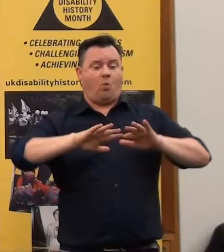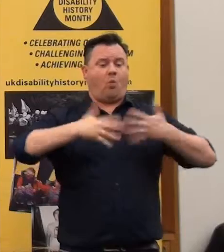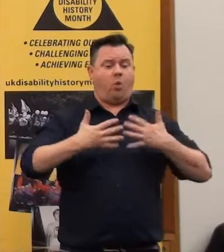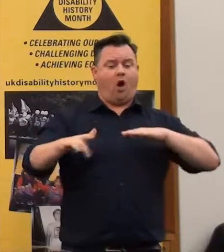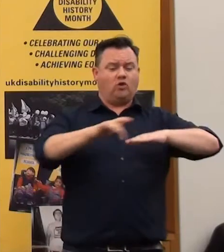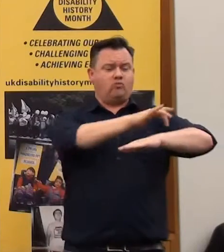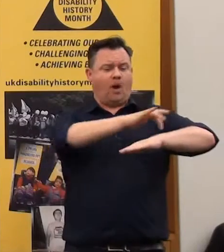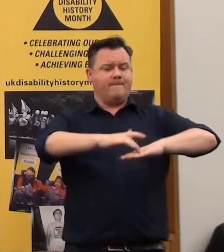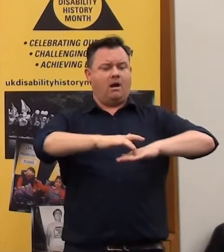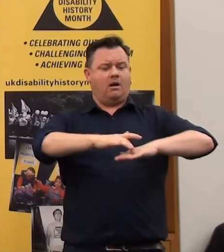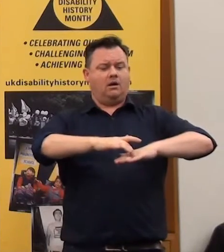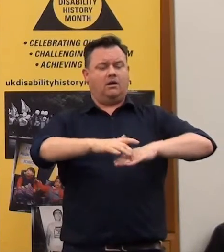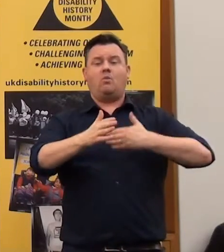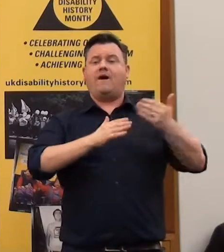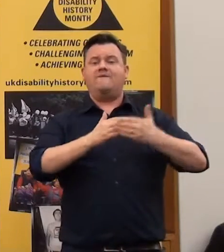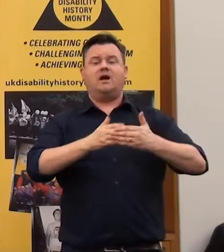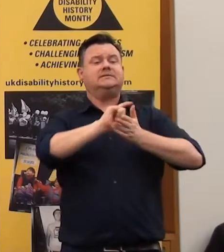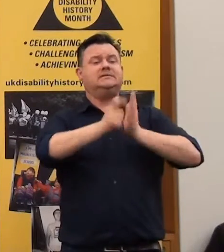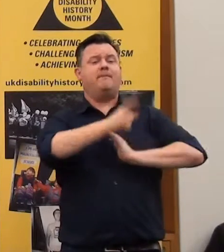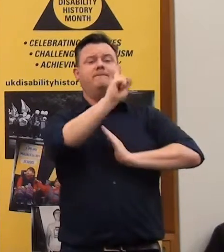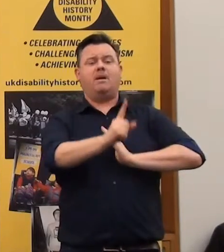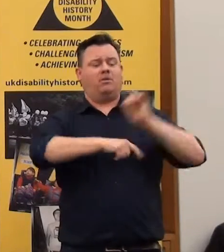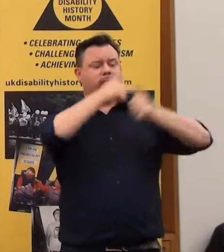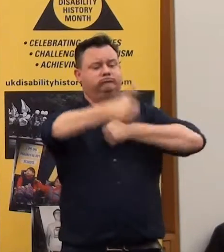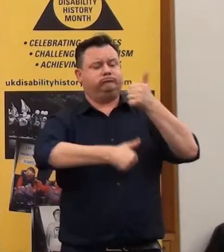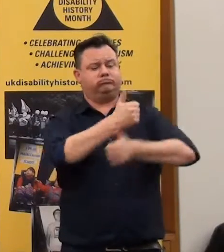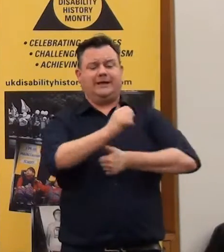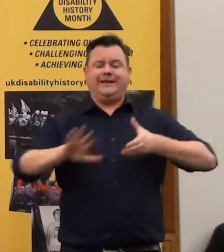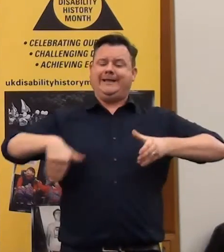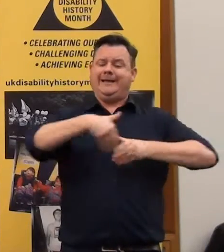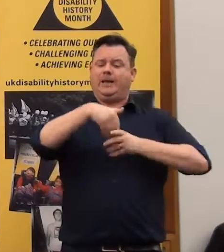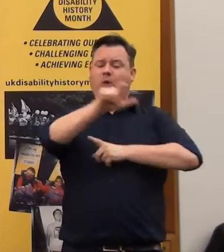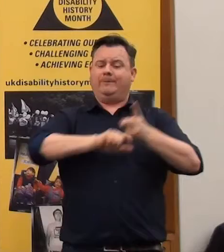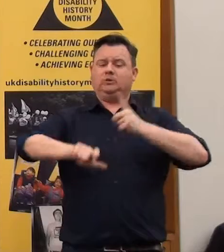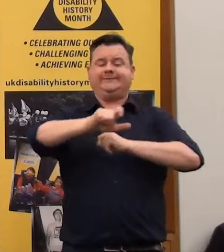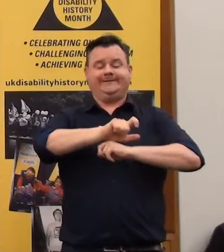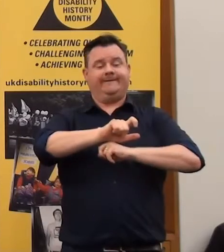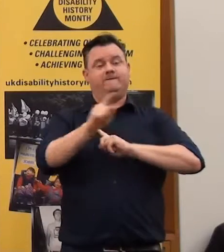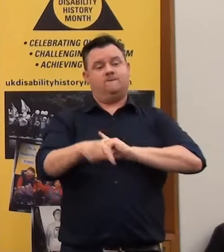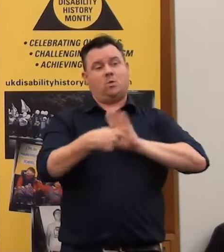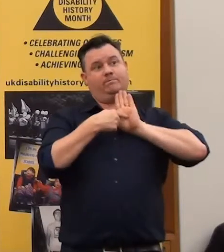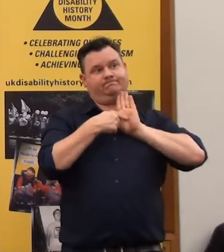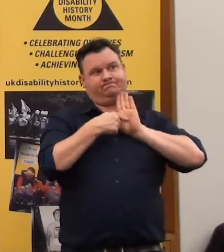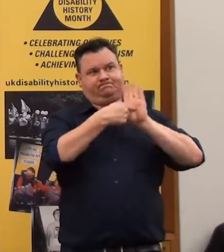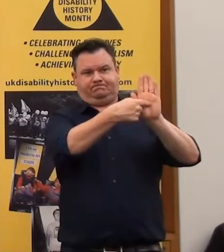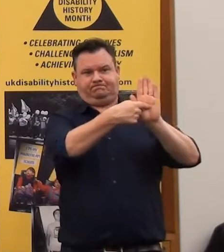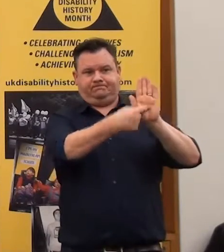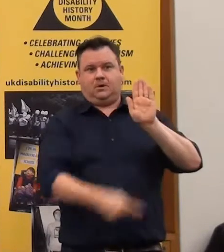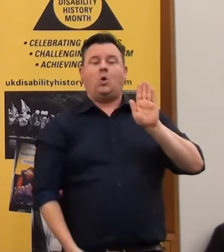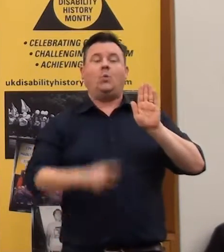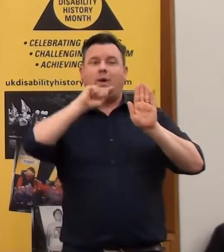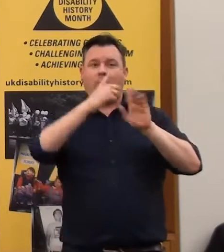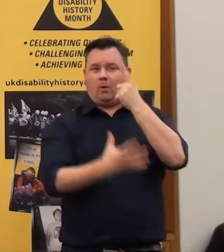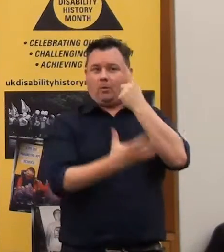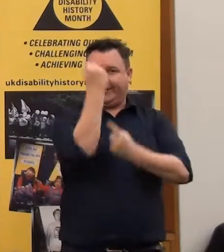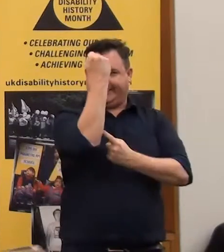I want to congratulate all those disabled people who participated and communicated in that way to get this message across. Because we will defeat